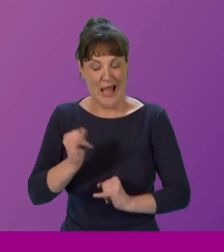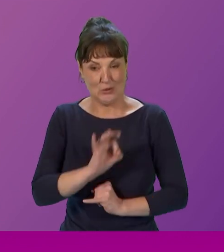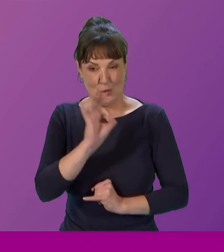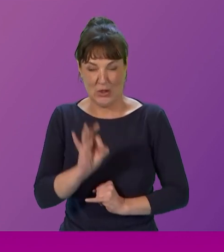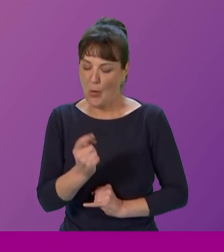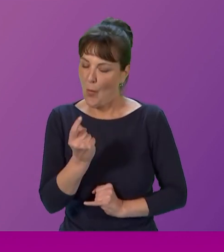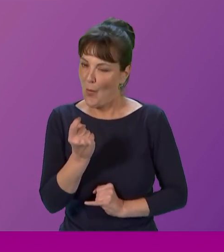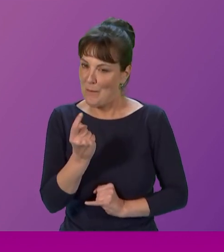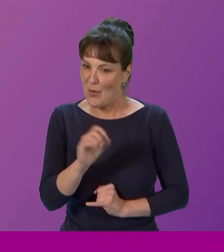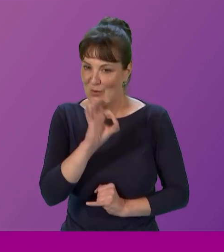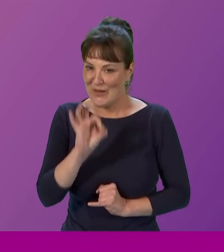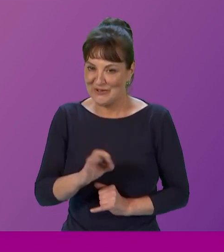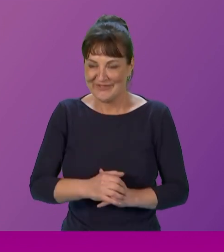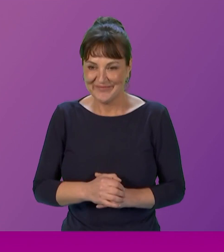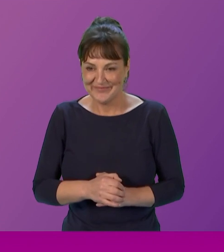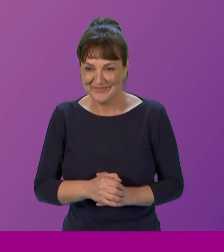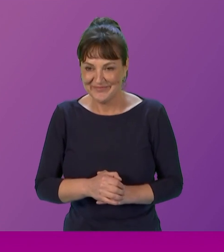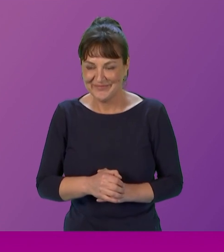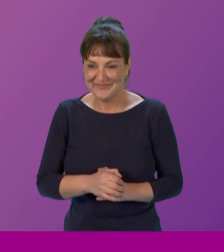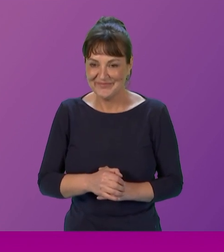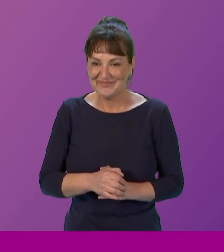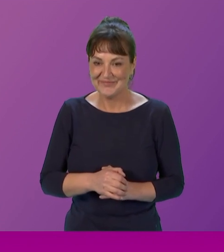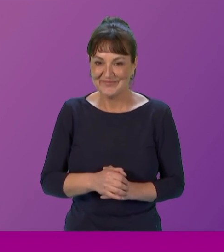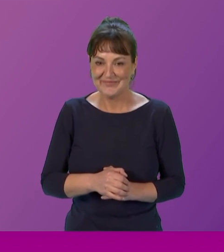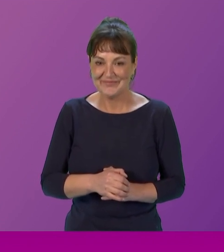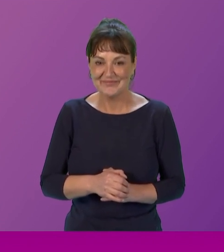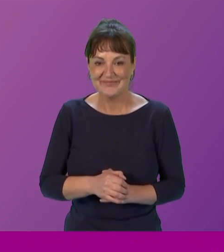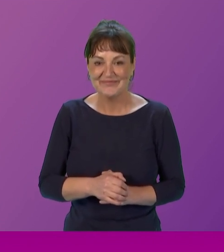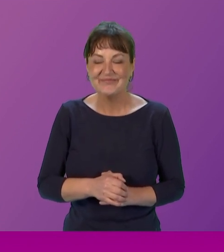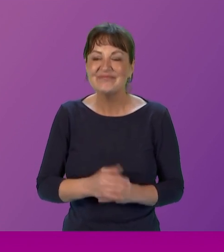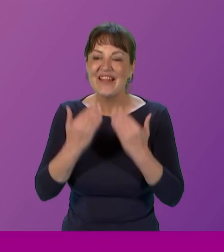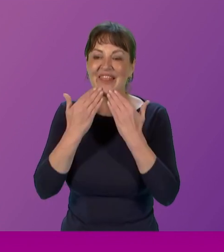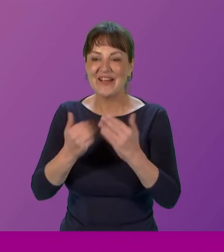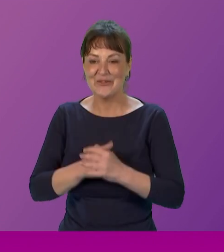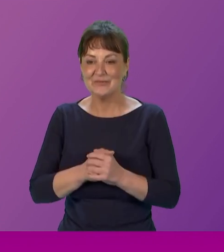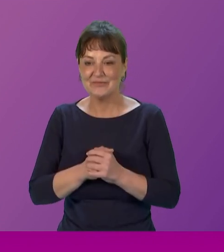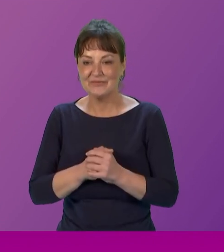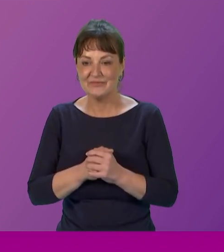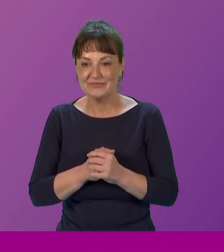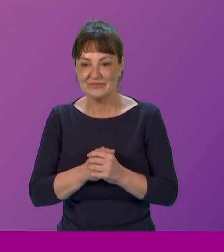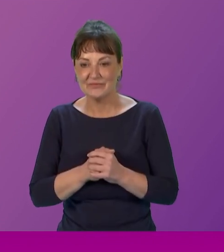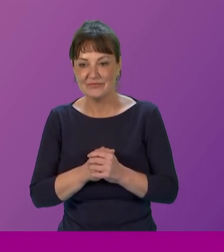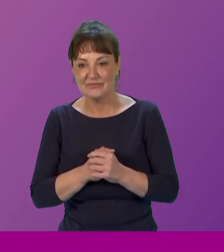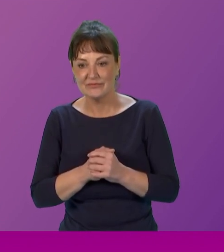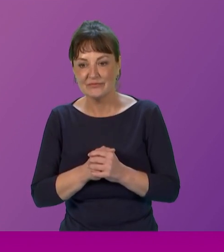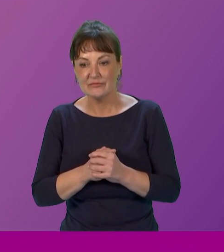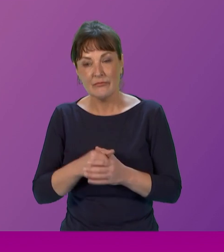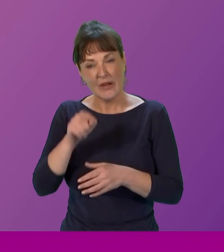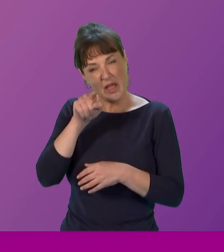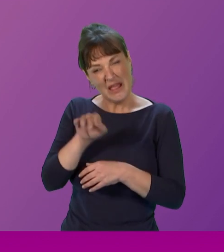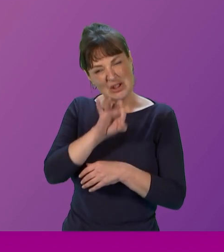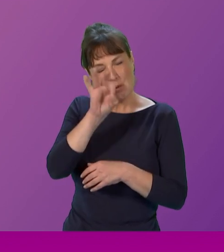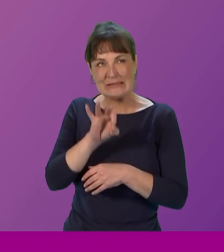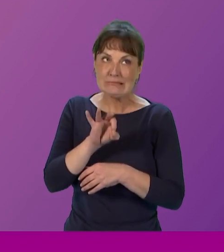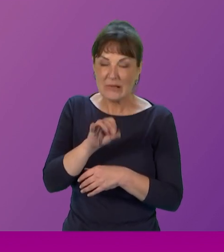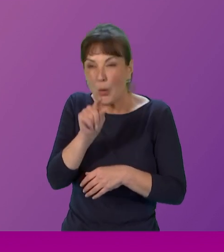to go to yourself. Thank you. Oh, uh, thanks. Um, this is a question that's a bit similar to the last one. Um, I'm a